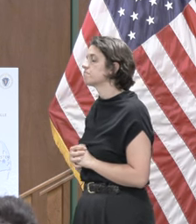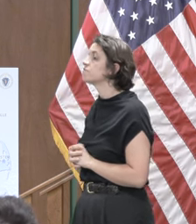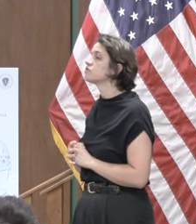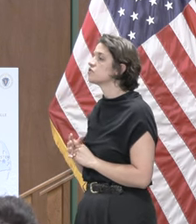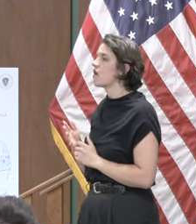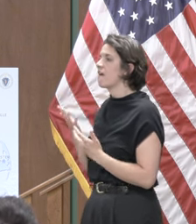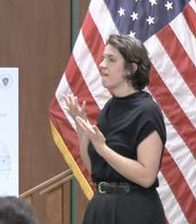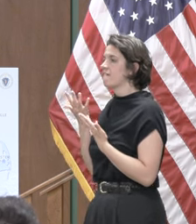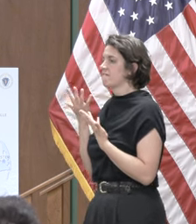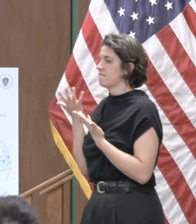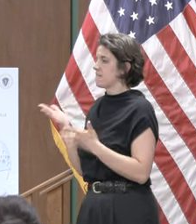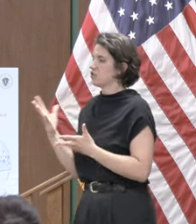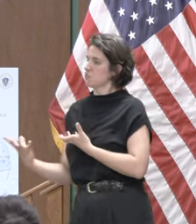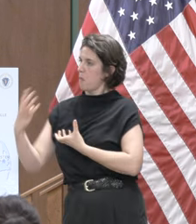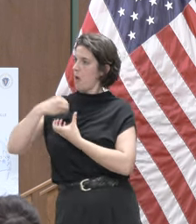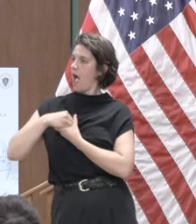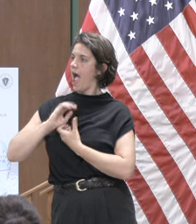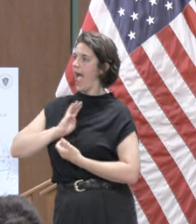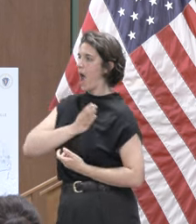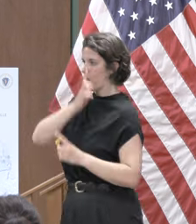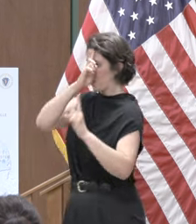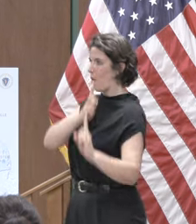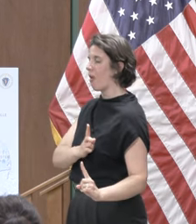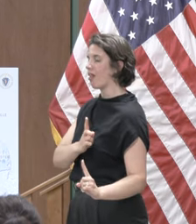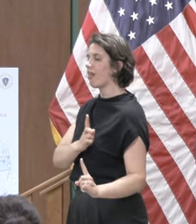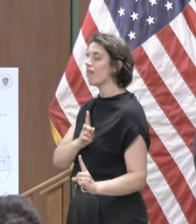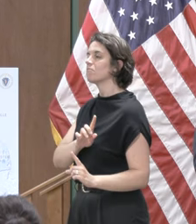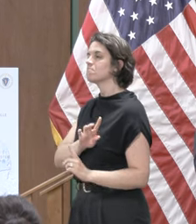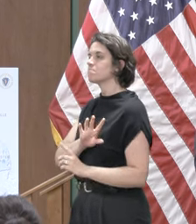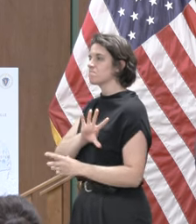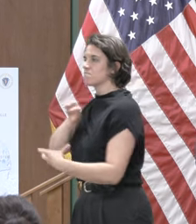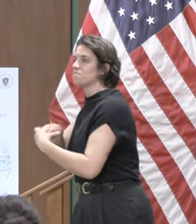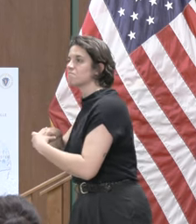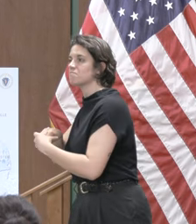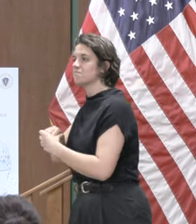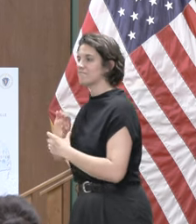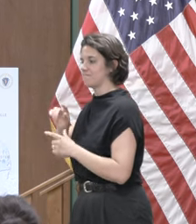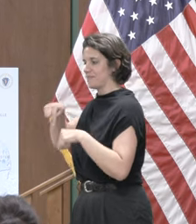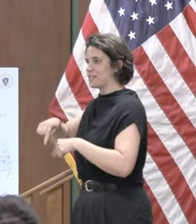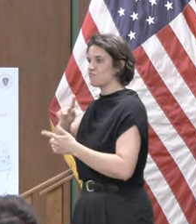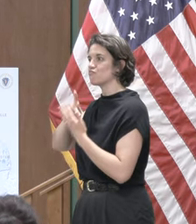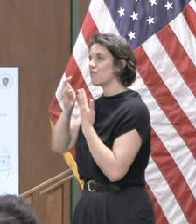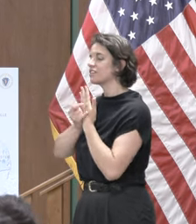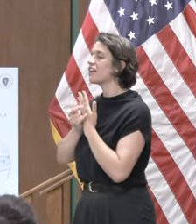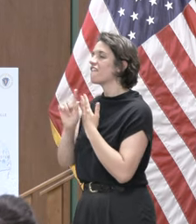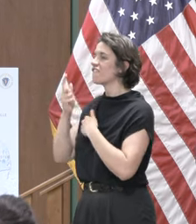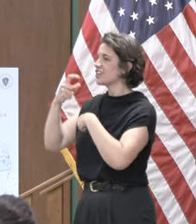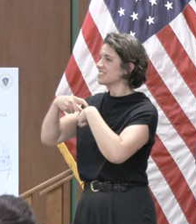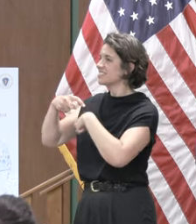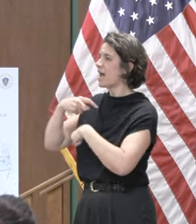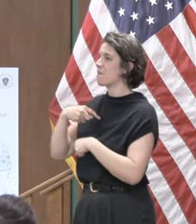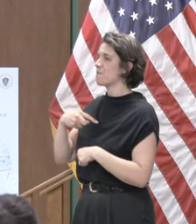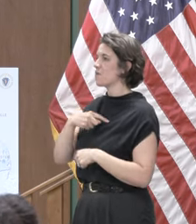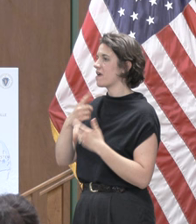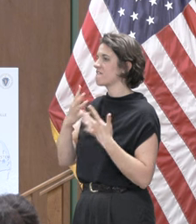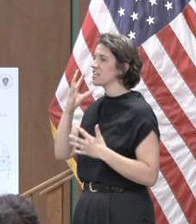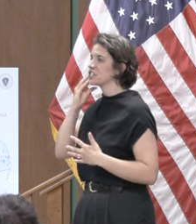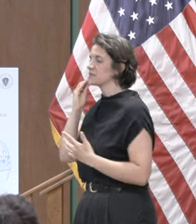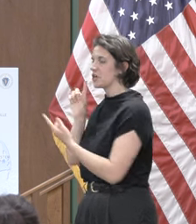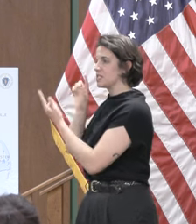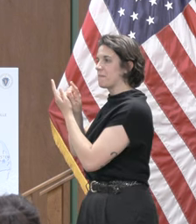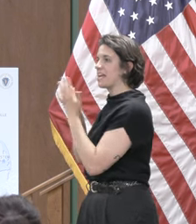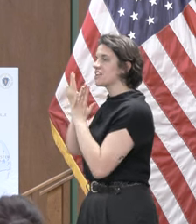made a part of this project and this is the first time we have had a developer propose anything to us